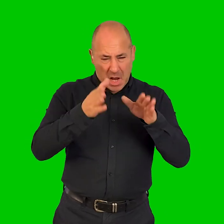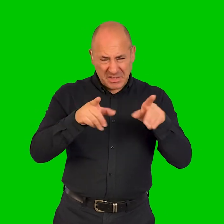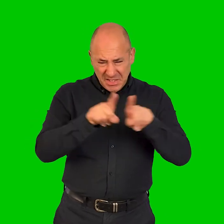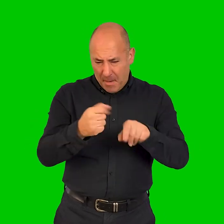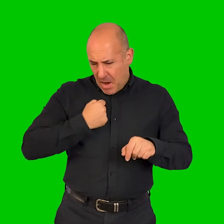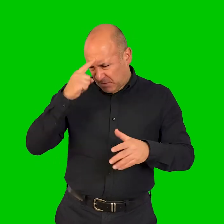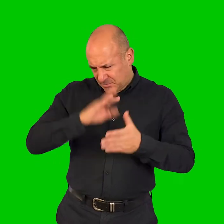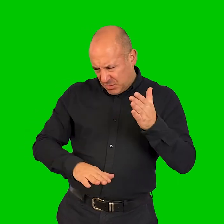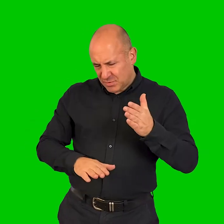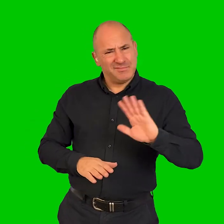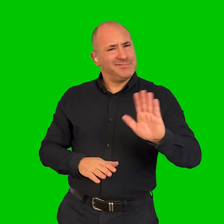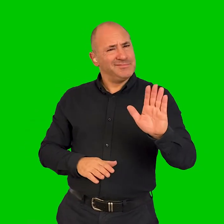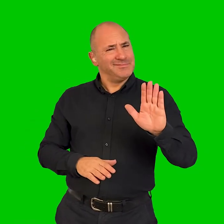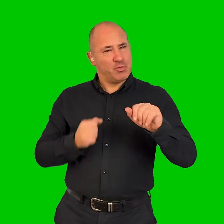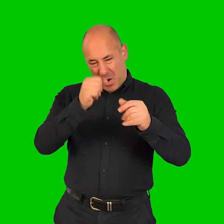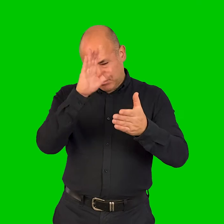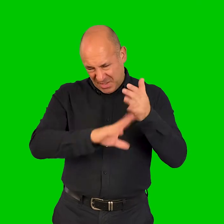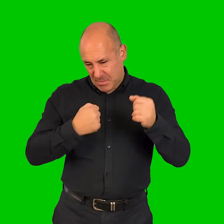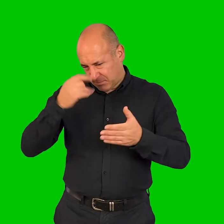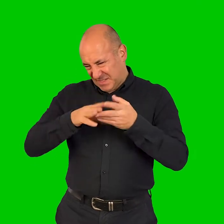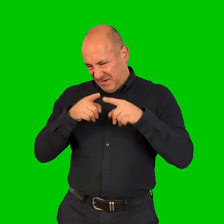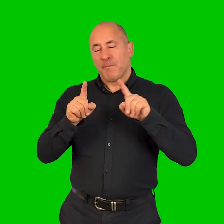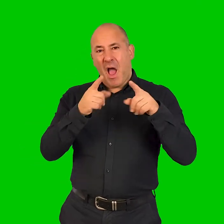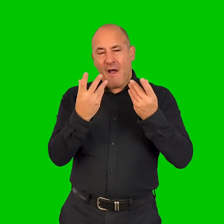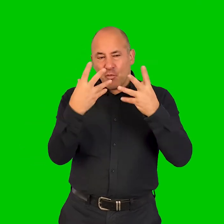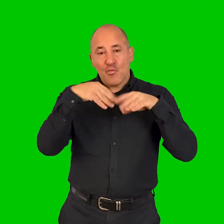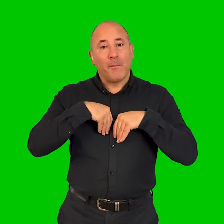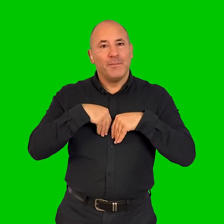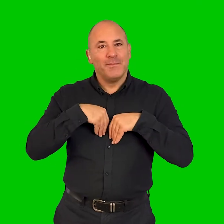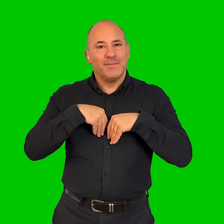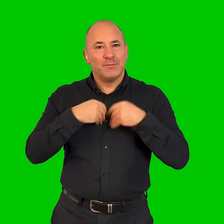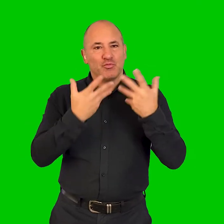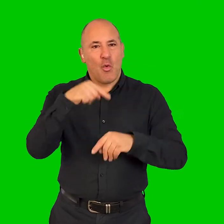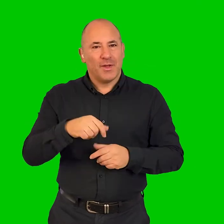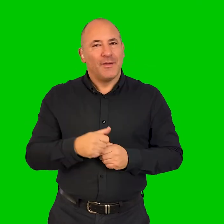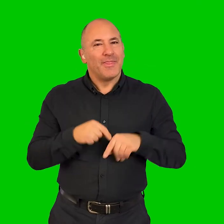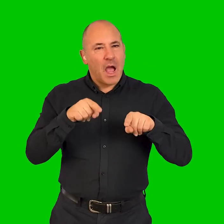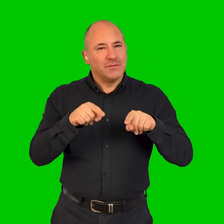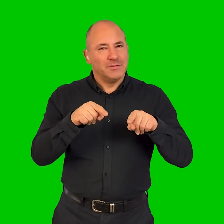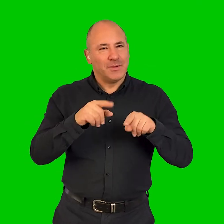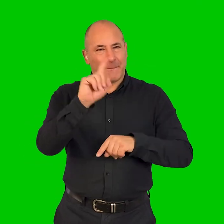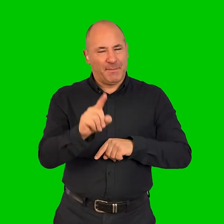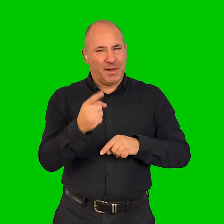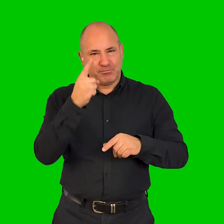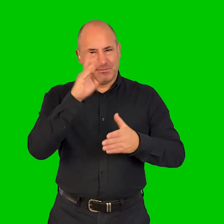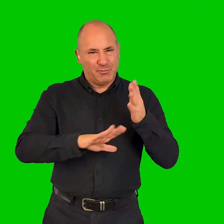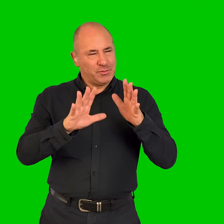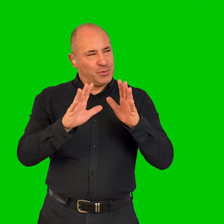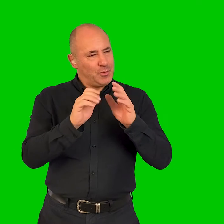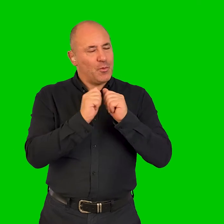somehow navigated, so your experience is the same as mine. And I think, yeah, I think, yeah, I think it invalidates